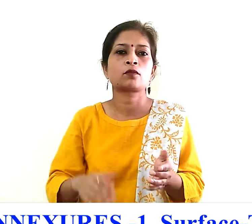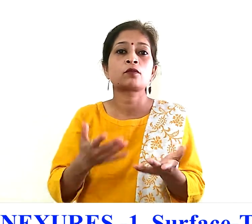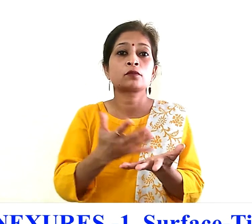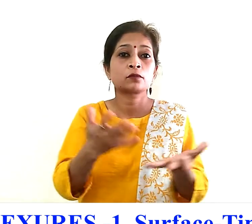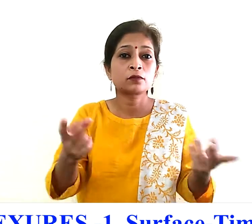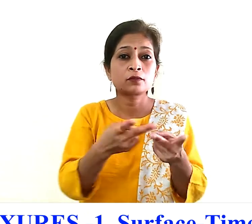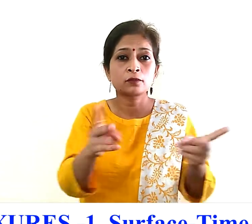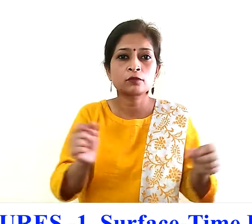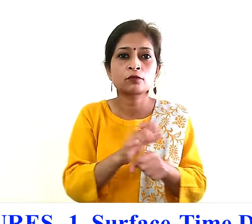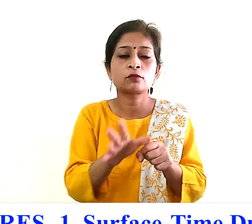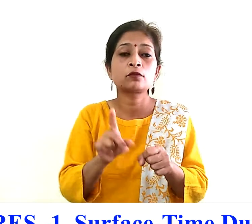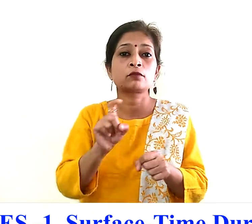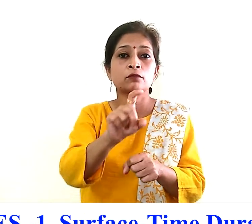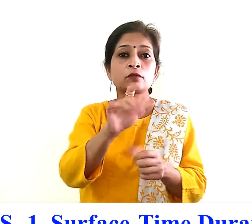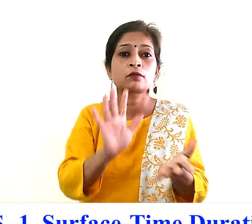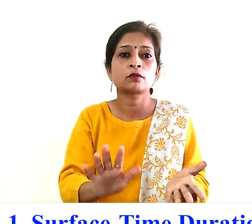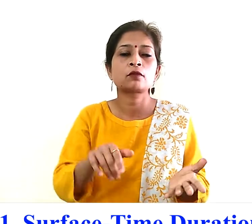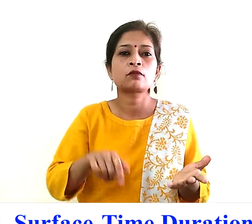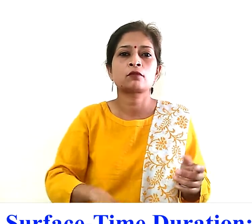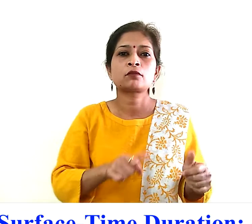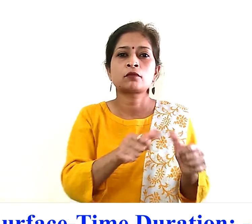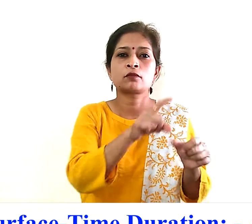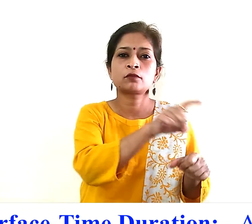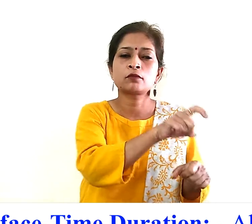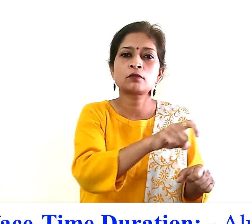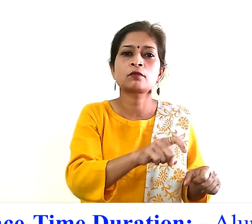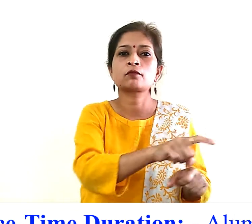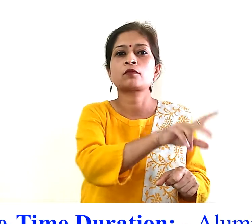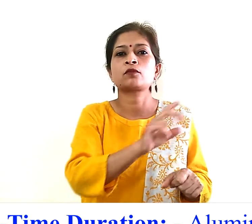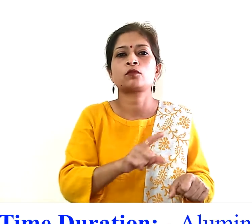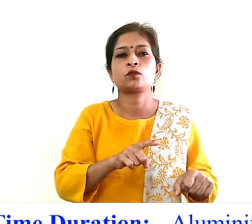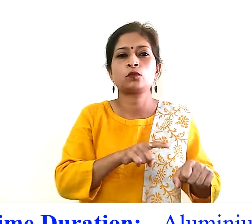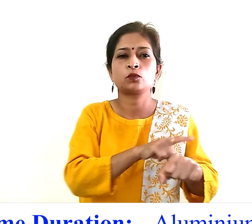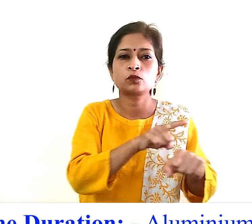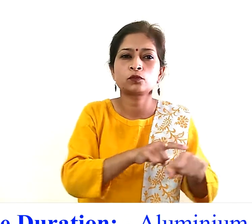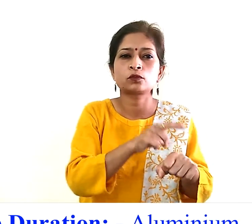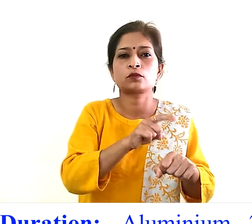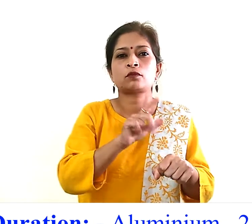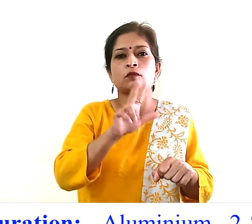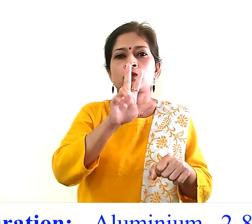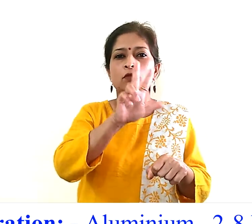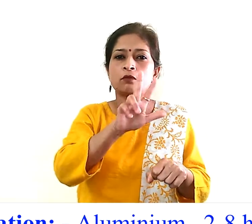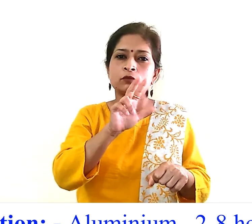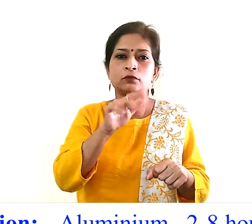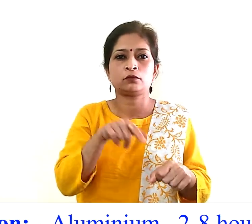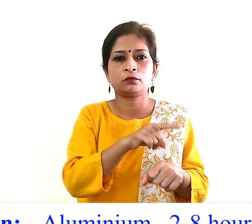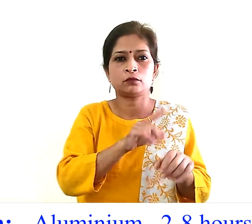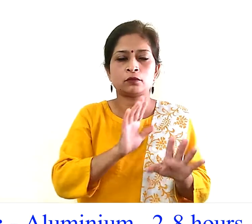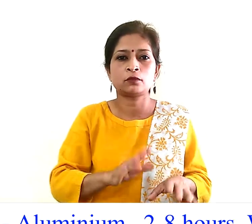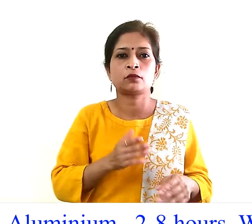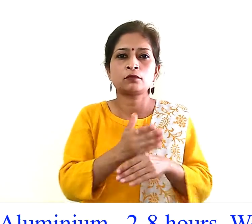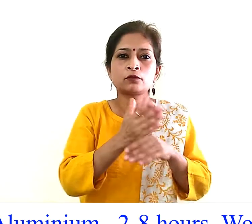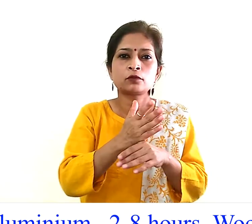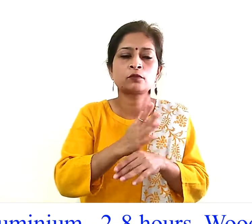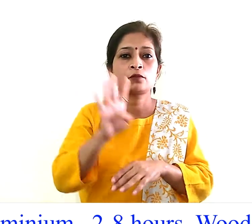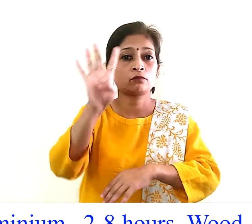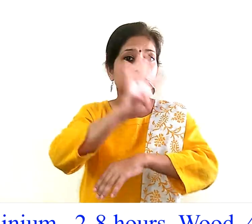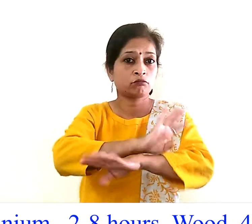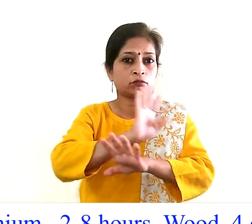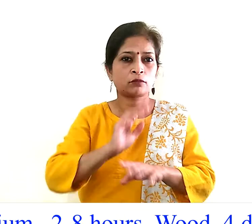aluminium time duration 2 to 8 hours surface wood time duration 4 days surface plastic